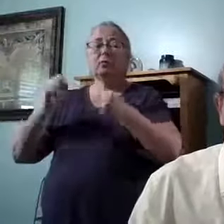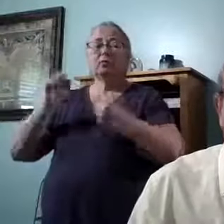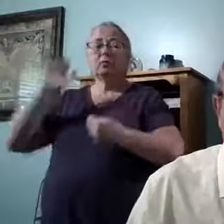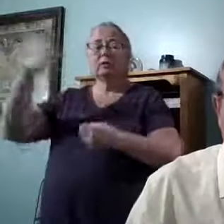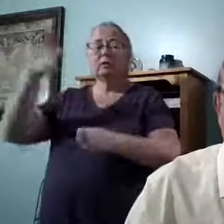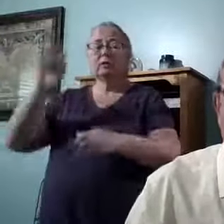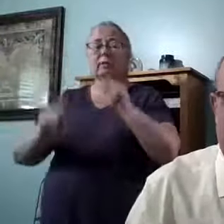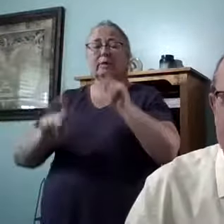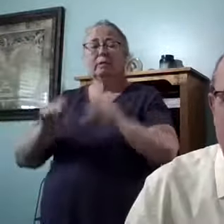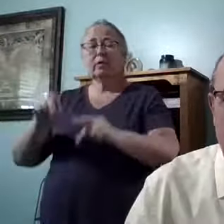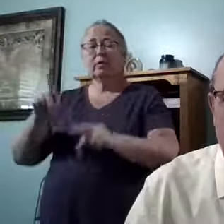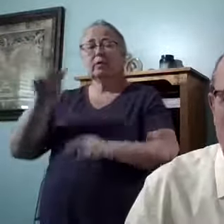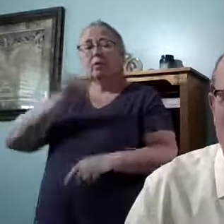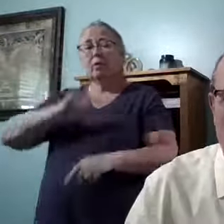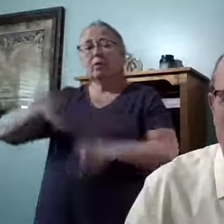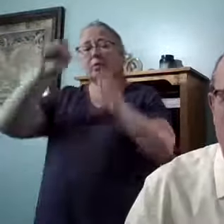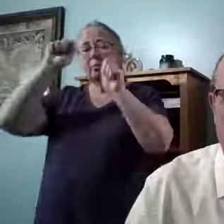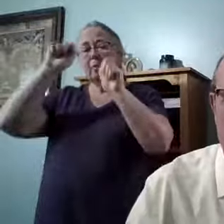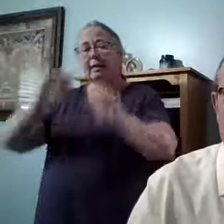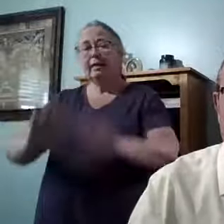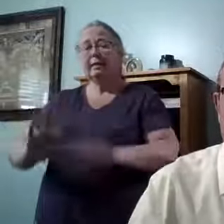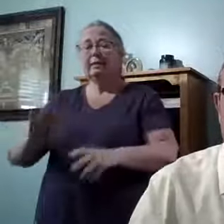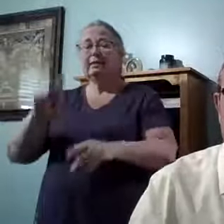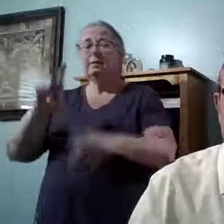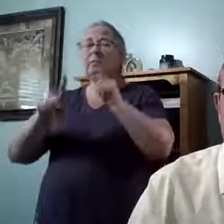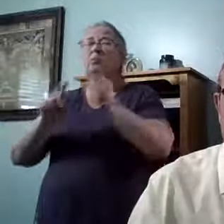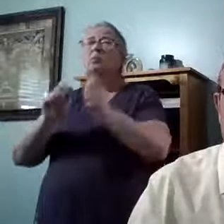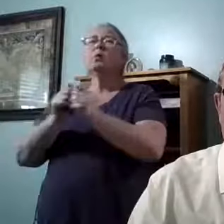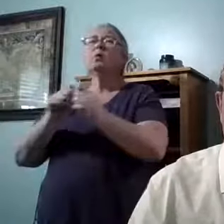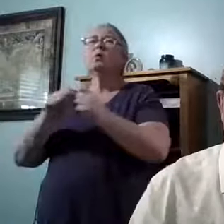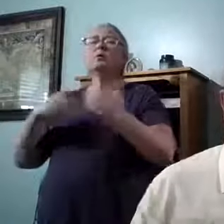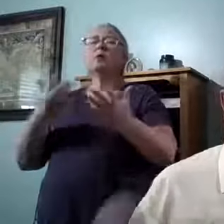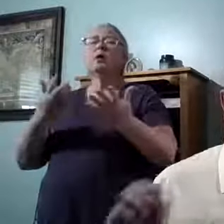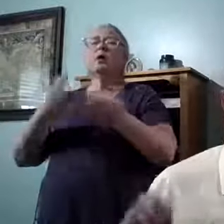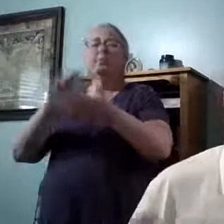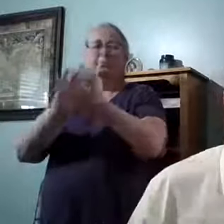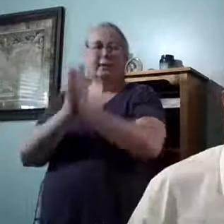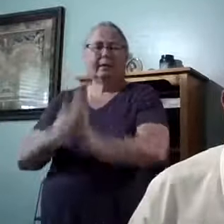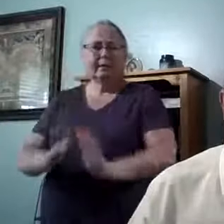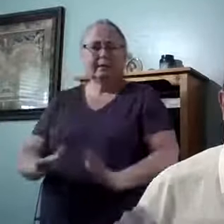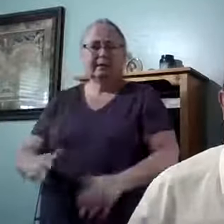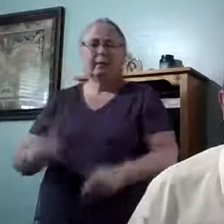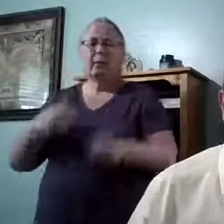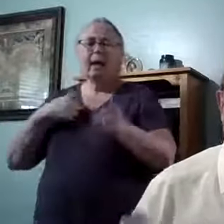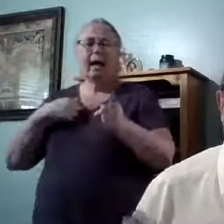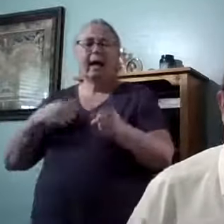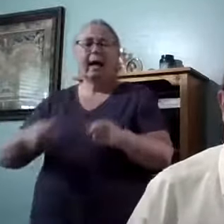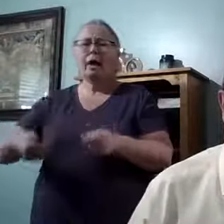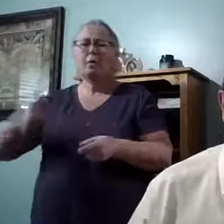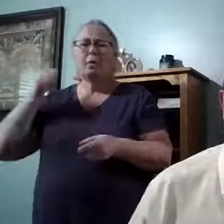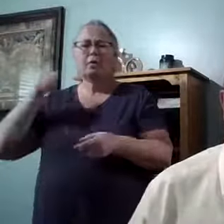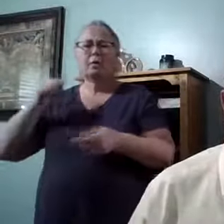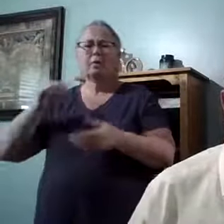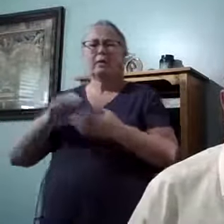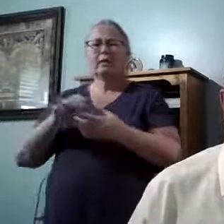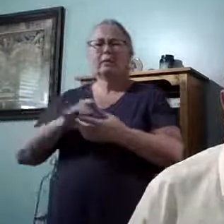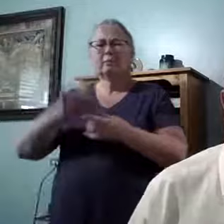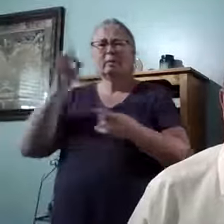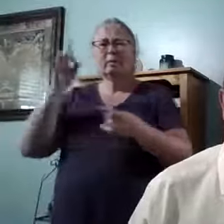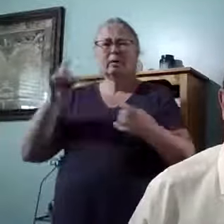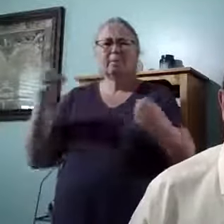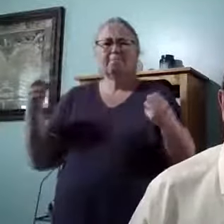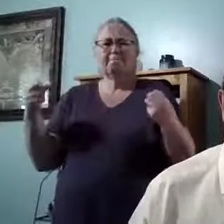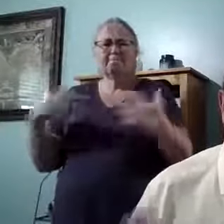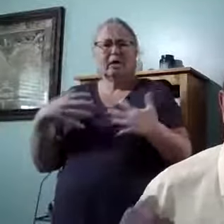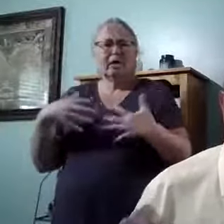The Lord will bless His people with peace. So I rebuke this spirit of fear that's in our world